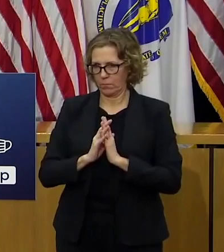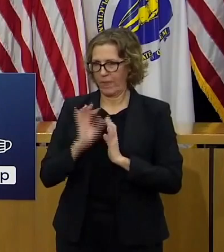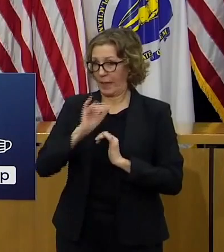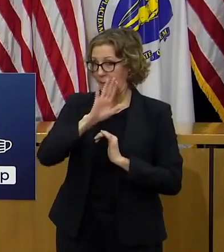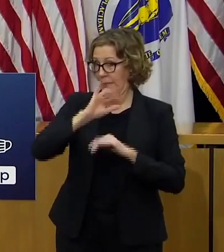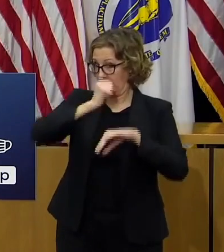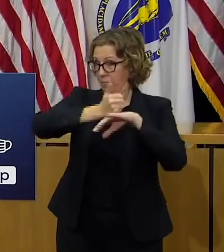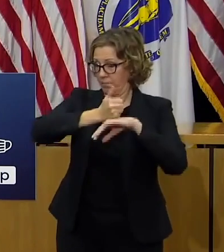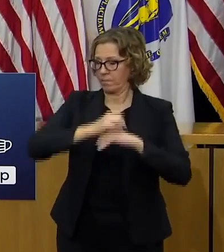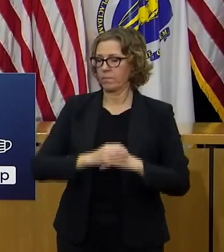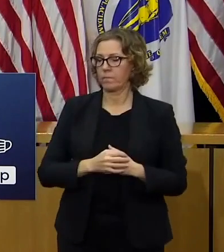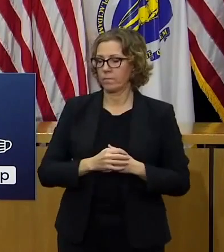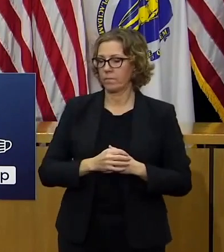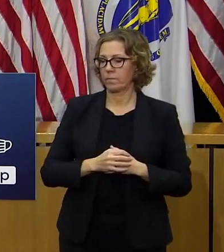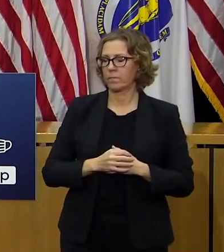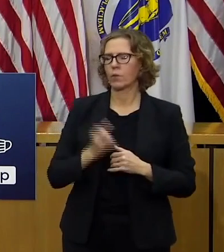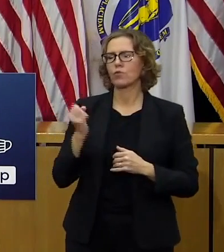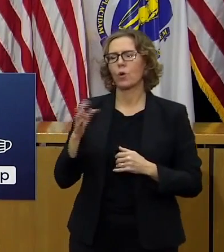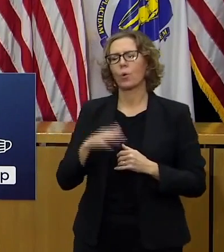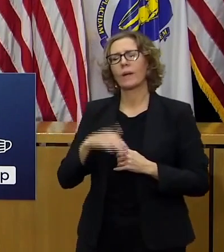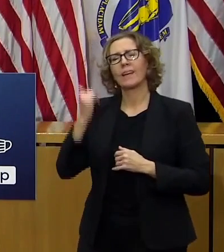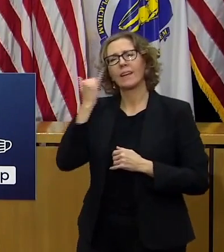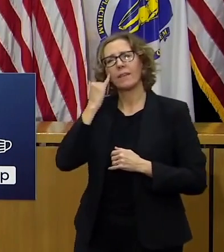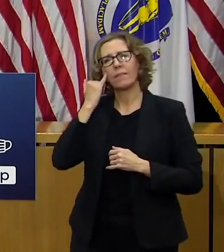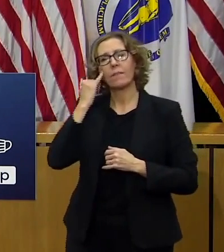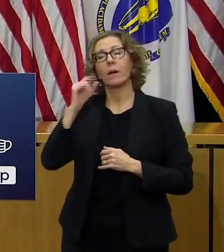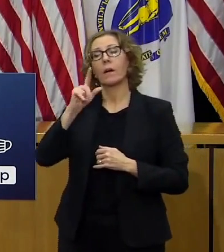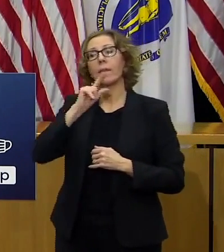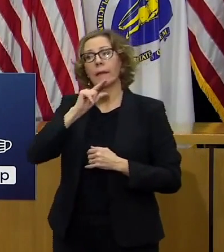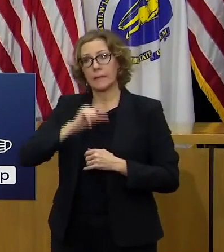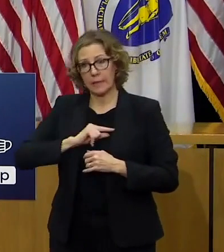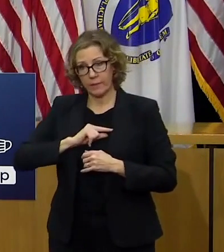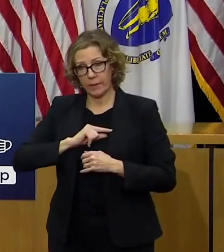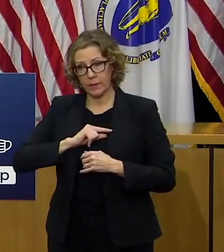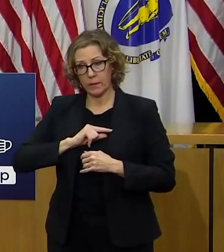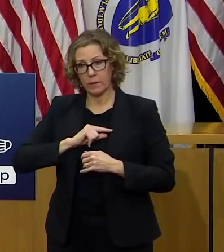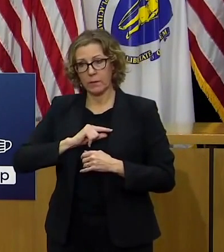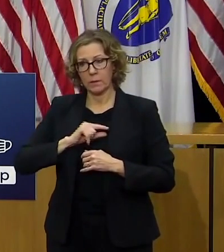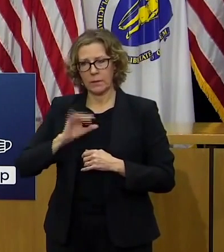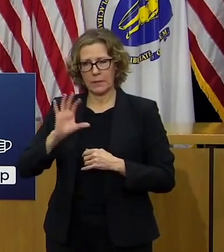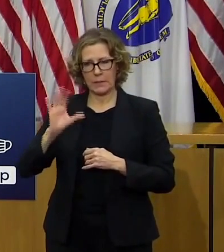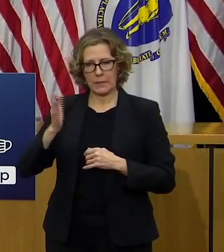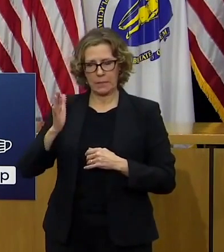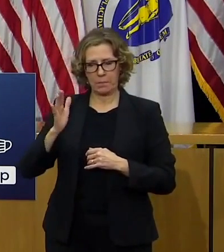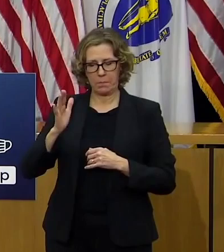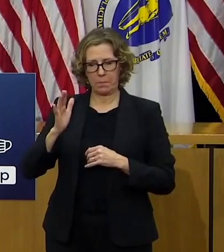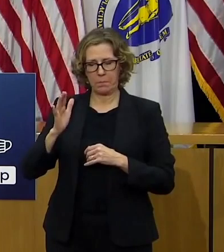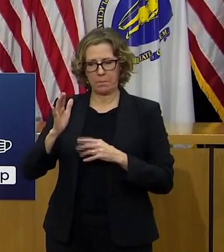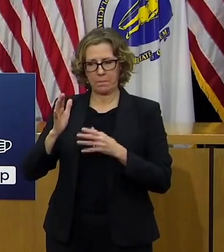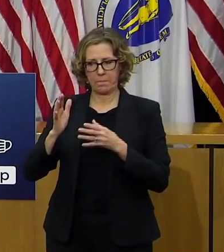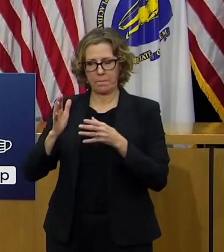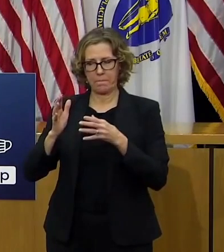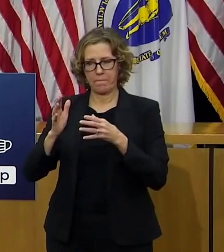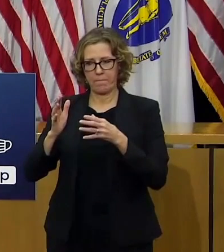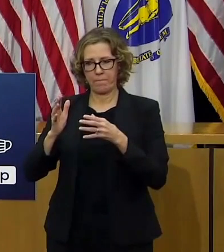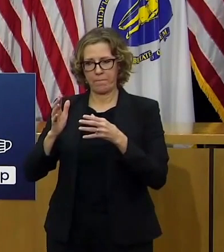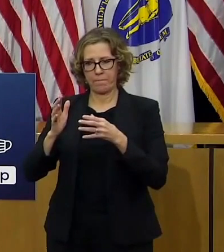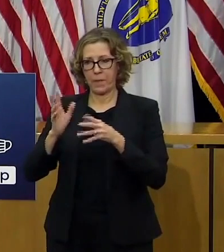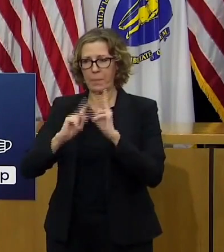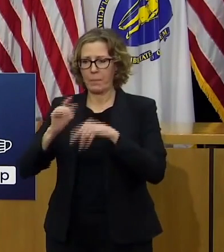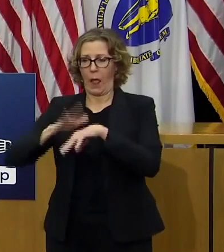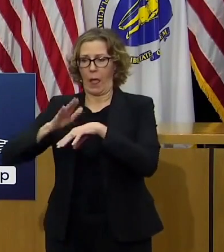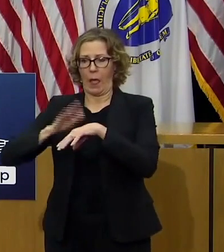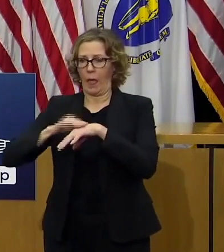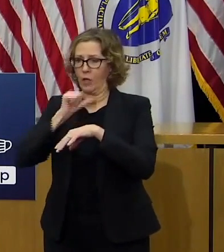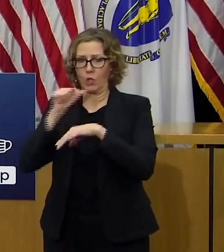sitting down at a dinner table with a group of people of why indoor dining is a safe activity is that something that you're looking at something